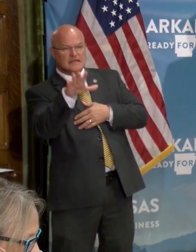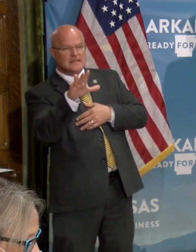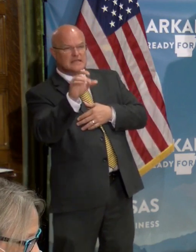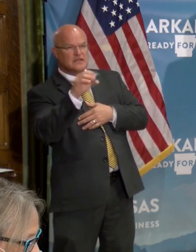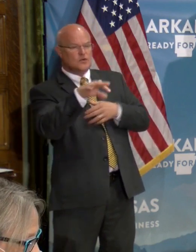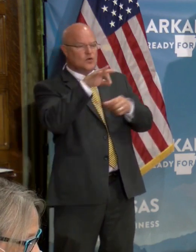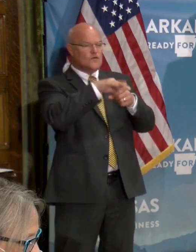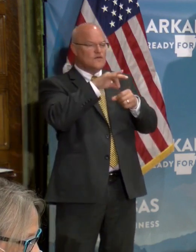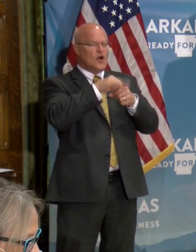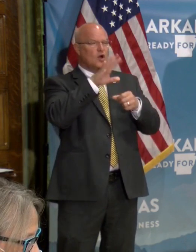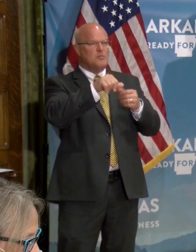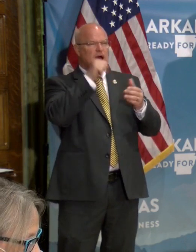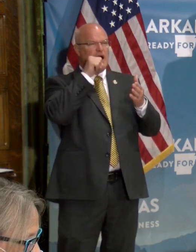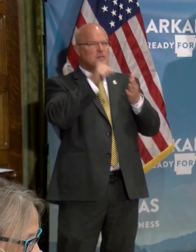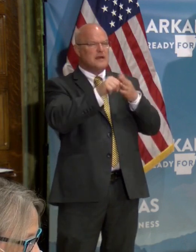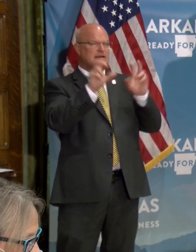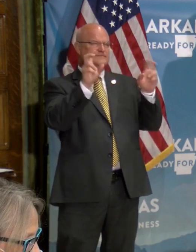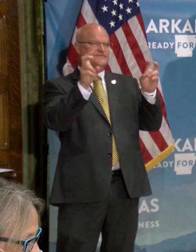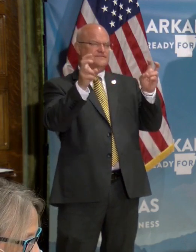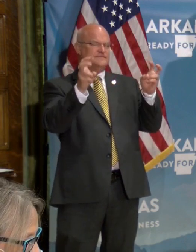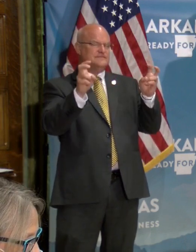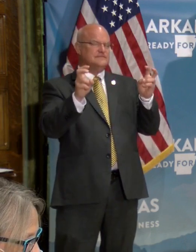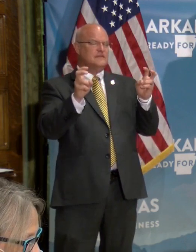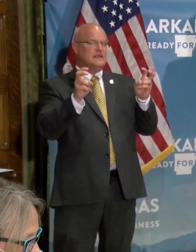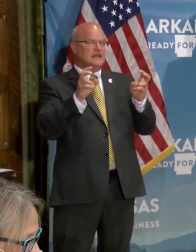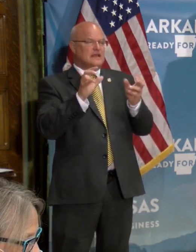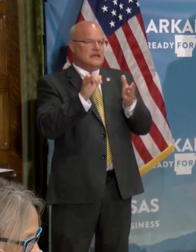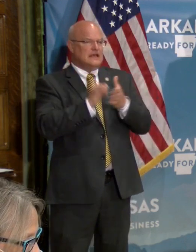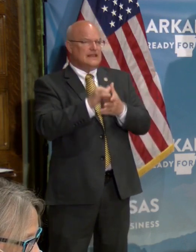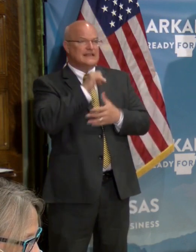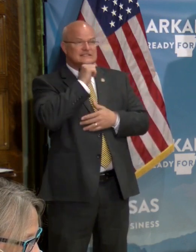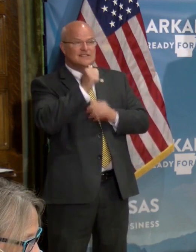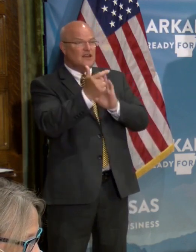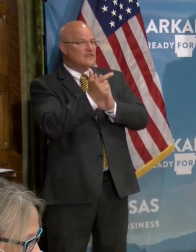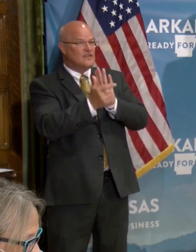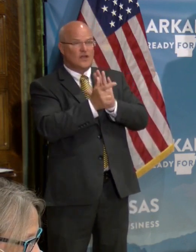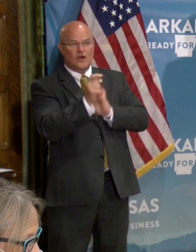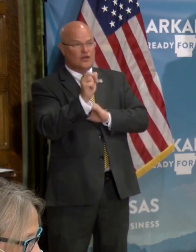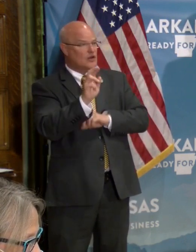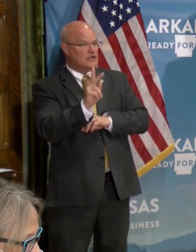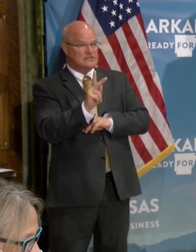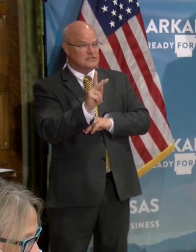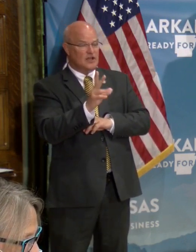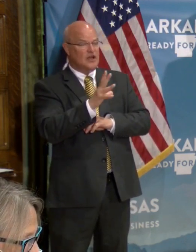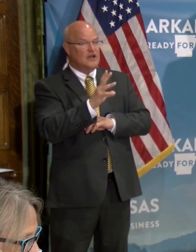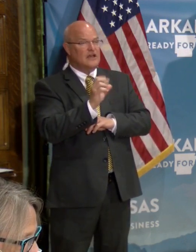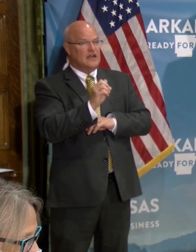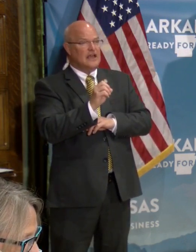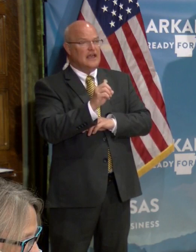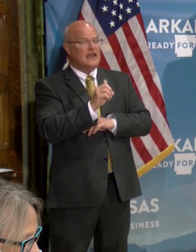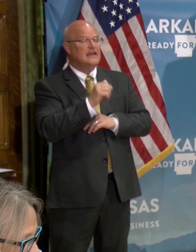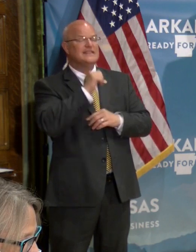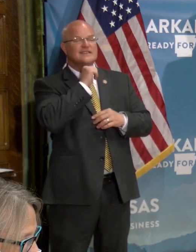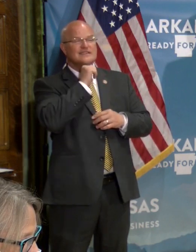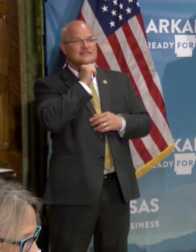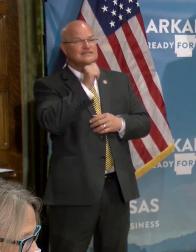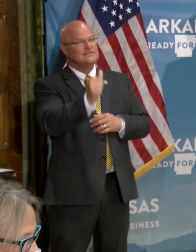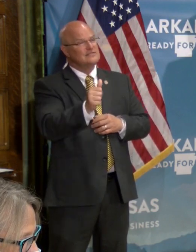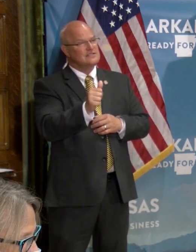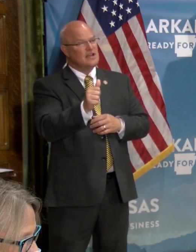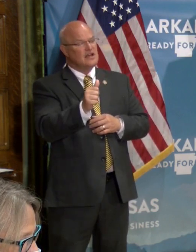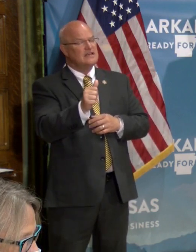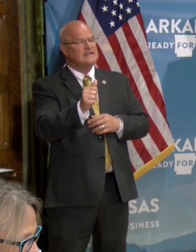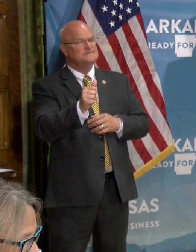vote by mail scenario, uh, that's not the law in Arkansas. And, uh, there's not, uh,